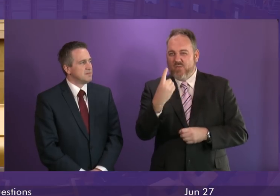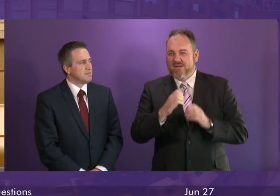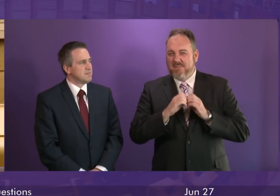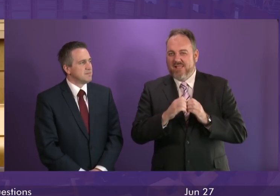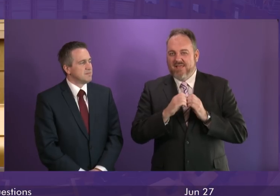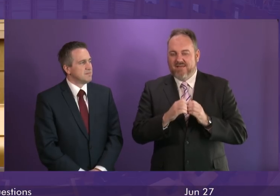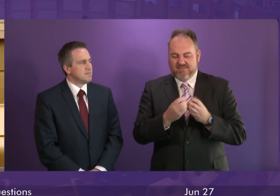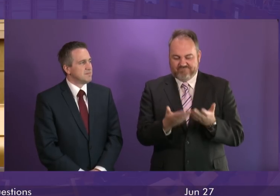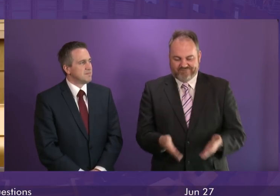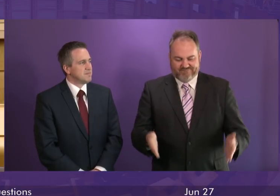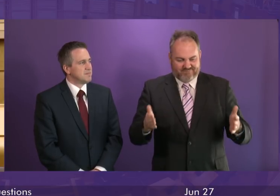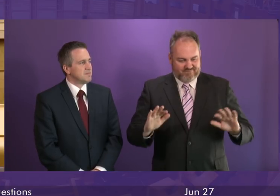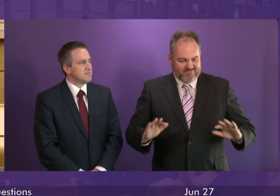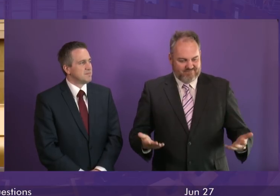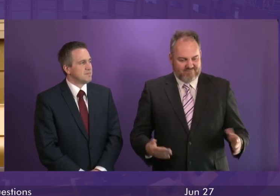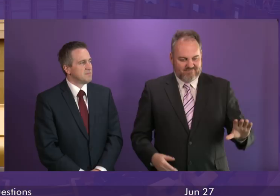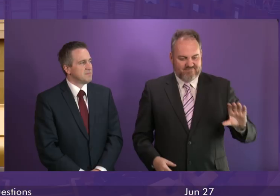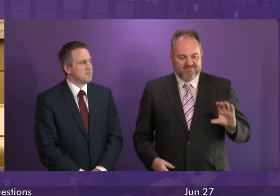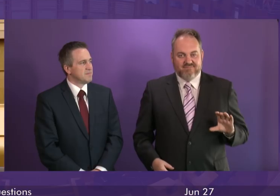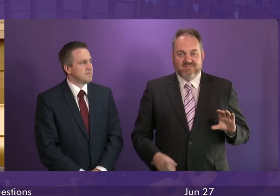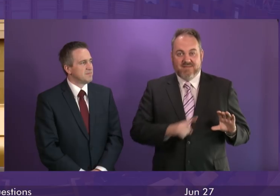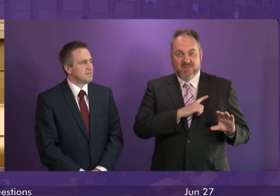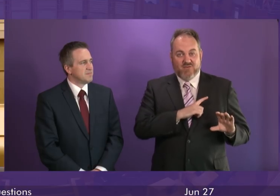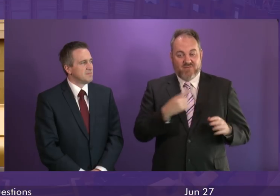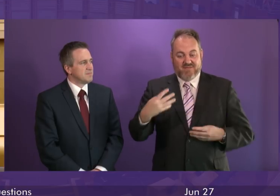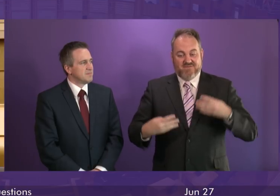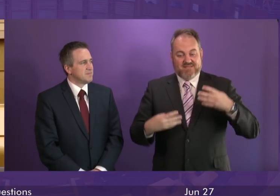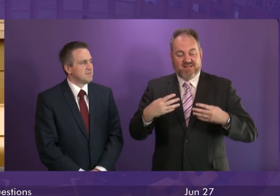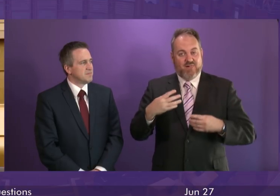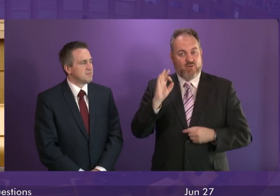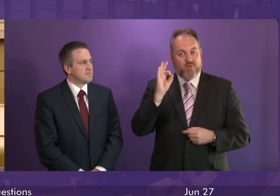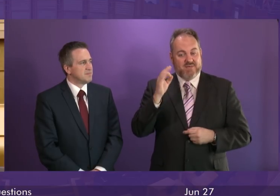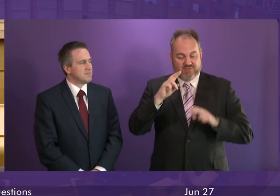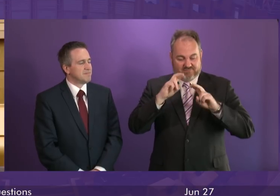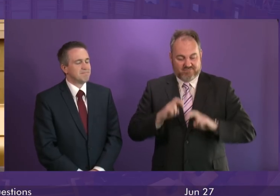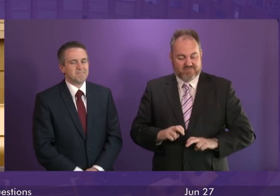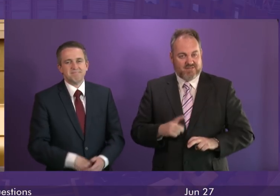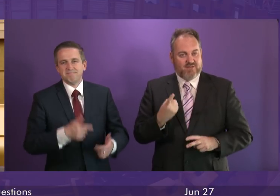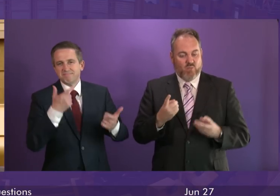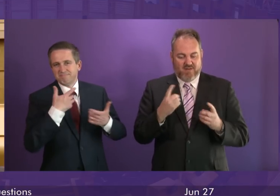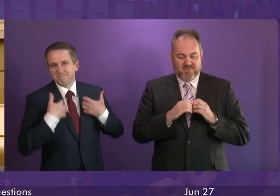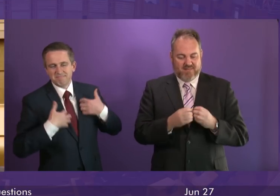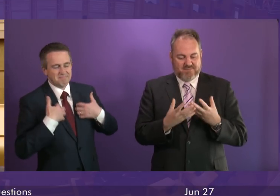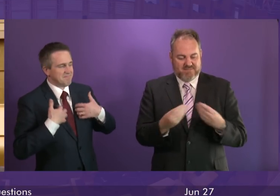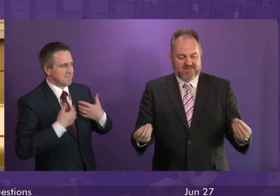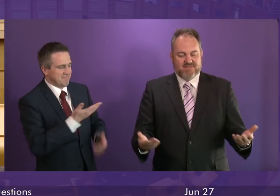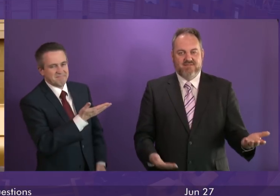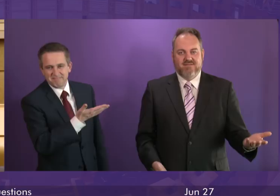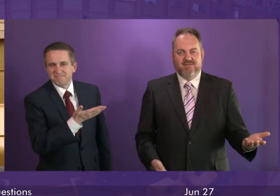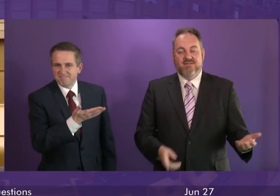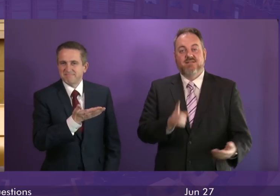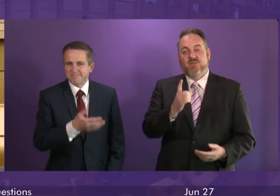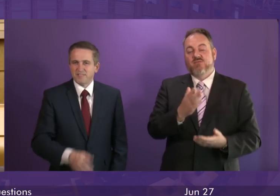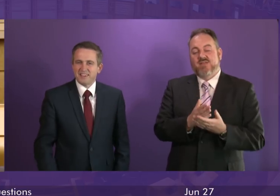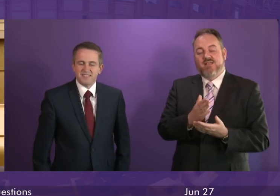black hole in its budget, according to the Scottish Fiscal Commission. Now, yesterday, the Fraser of Ballander Institute told